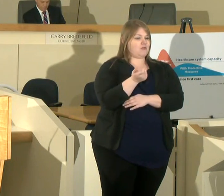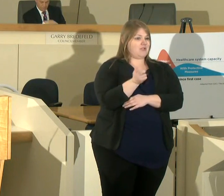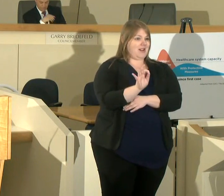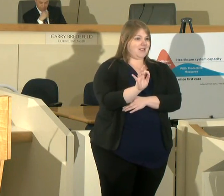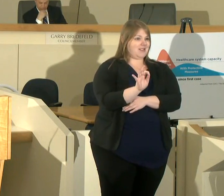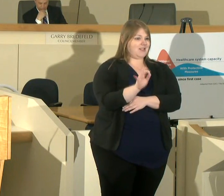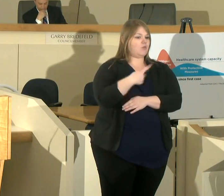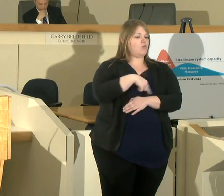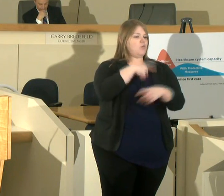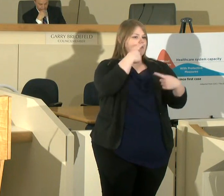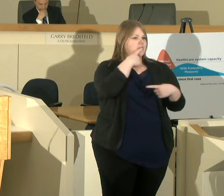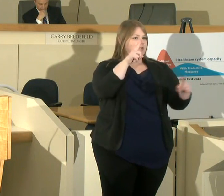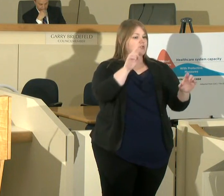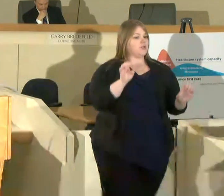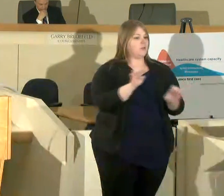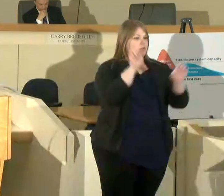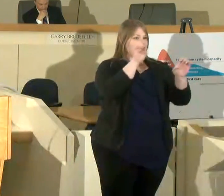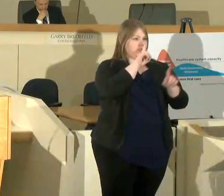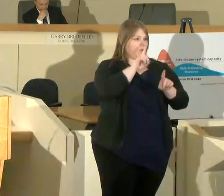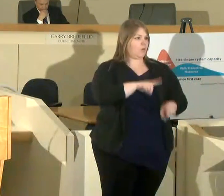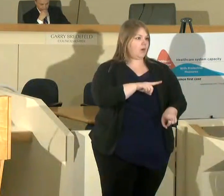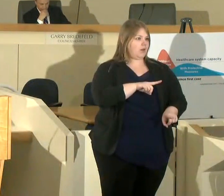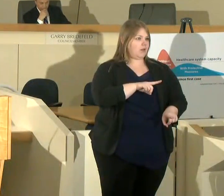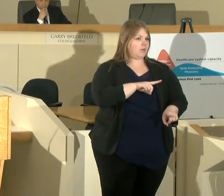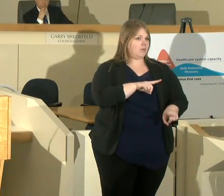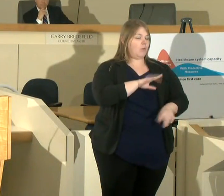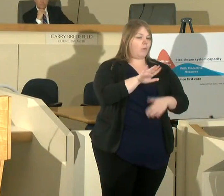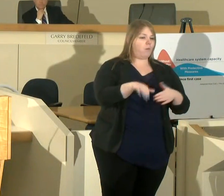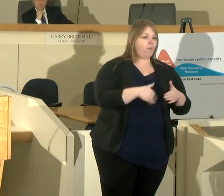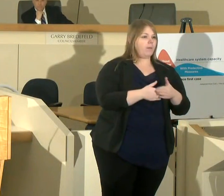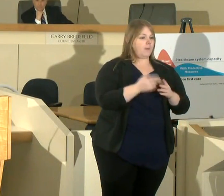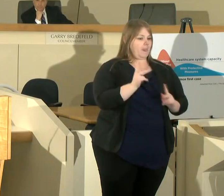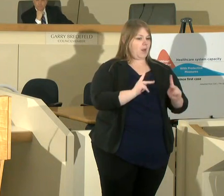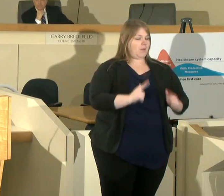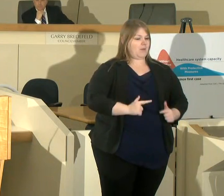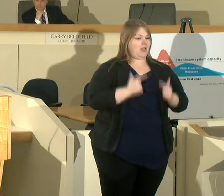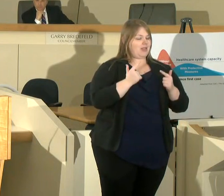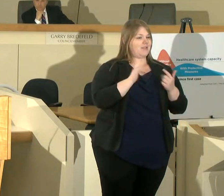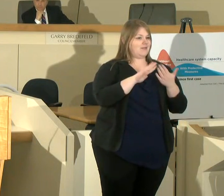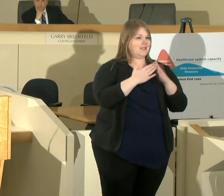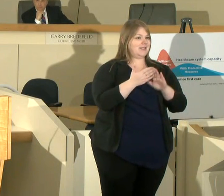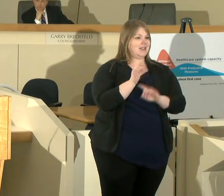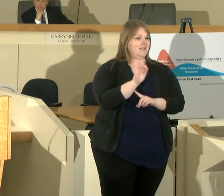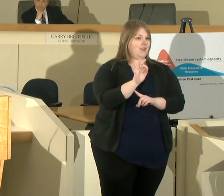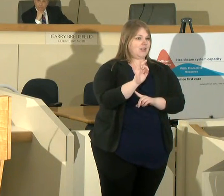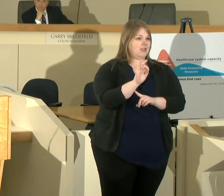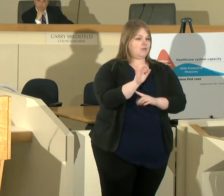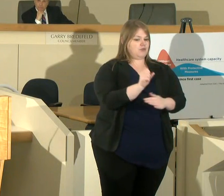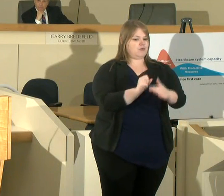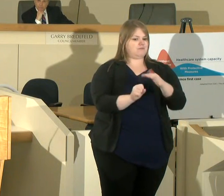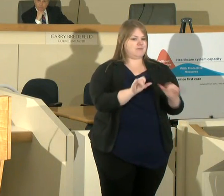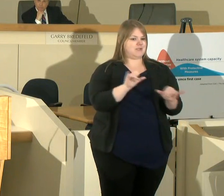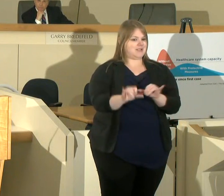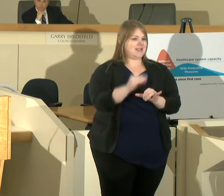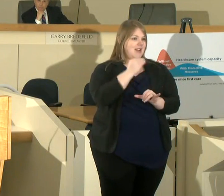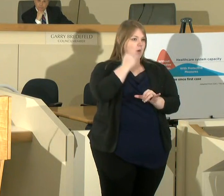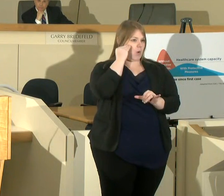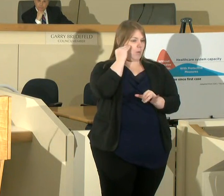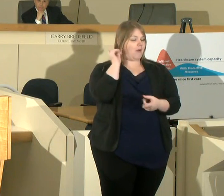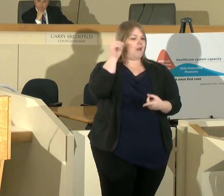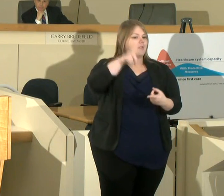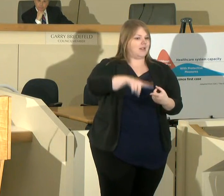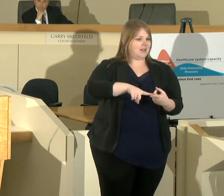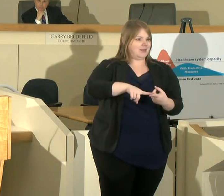we are issuing an emergency order calling for the people of living in the city of Fresno to shelter in place until midnight